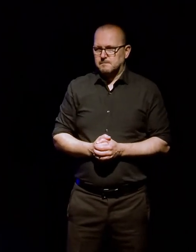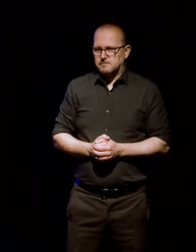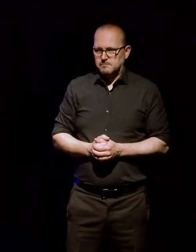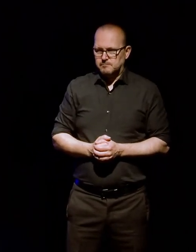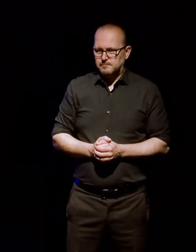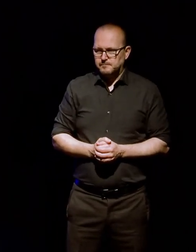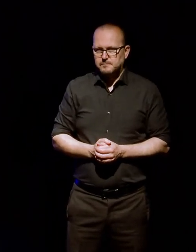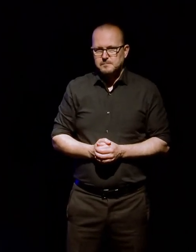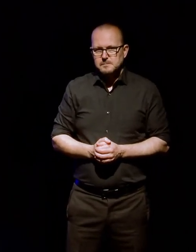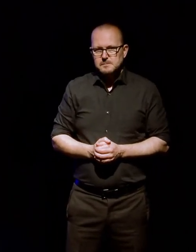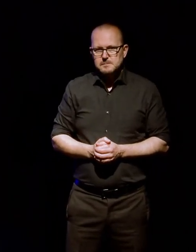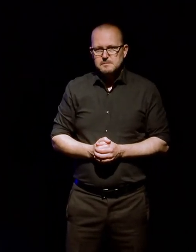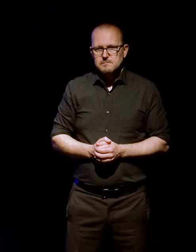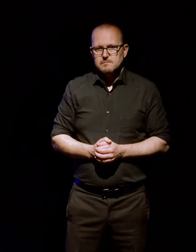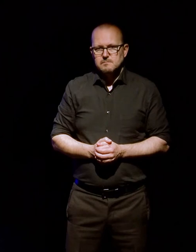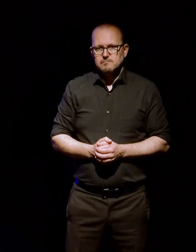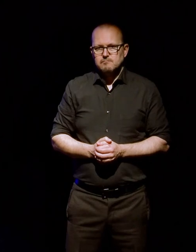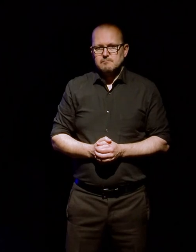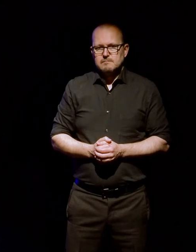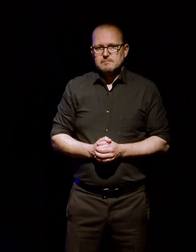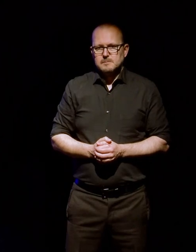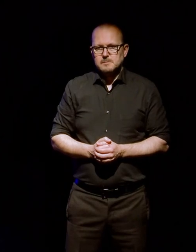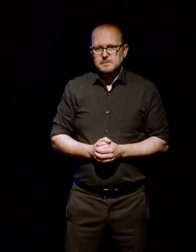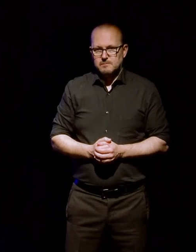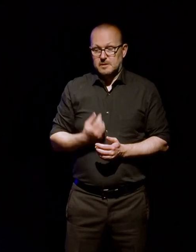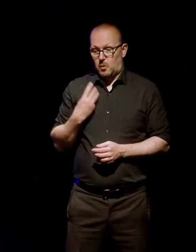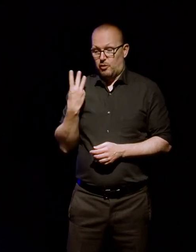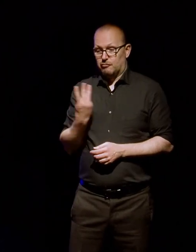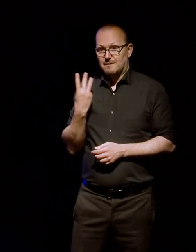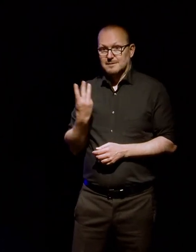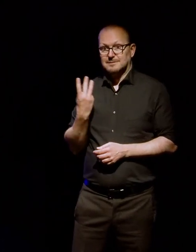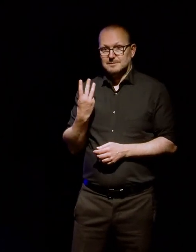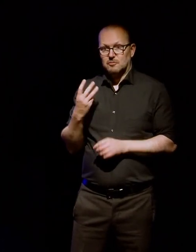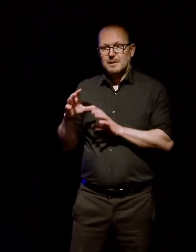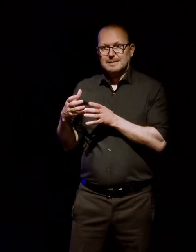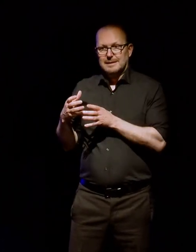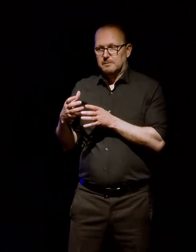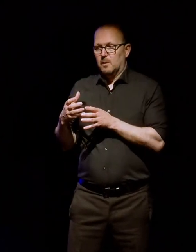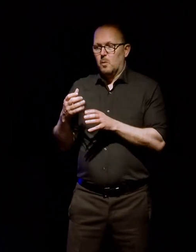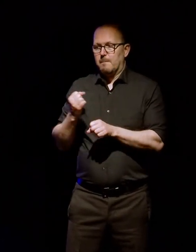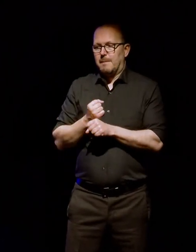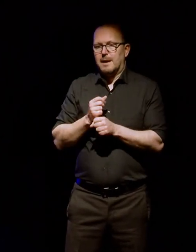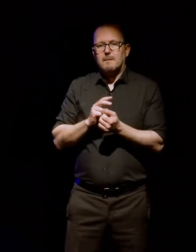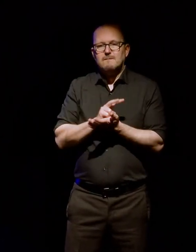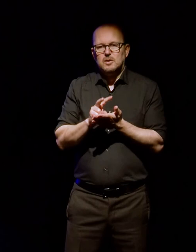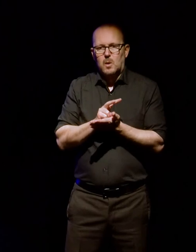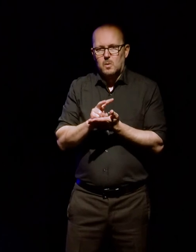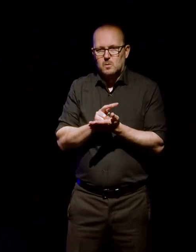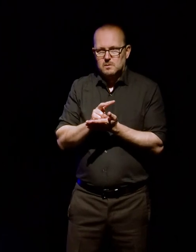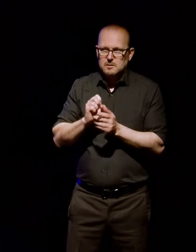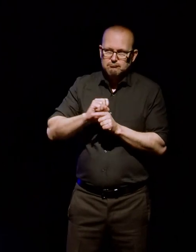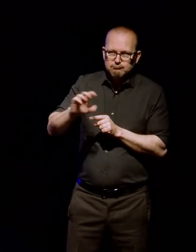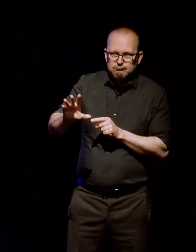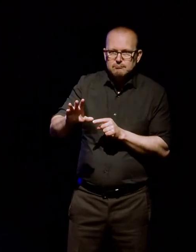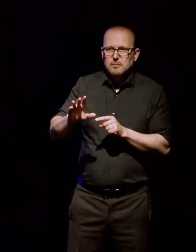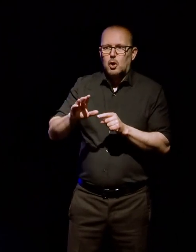colleagues, Louie Jones and Flora Feltham, is they made this video that is linked from our website, um, and we also put on YouTube, that